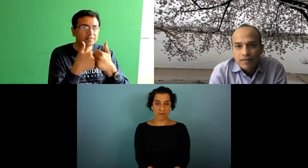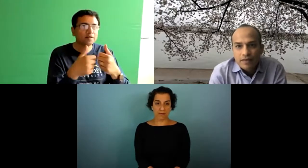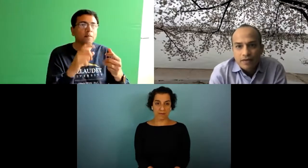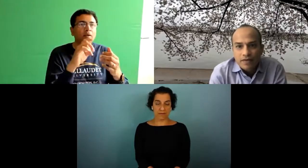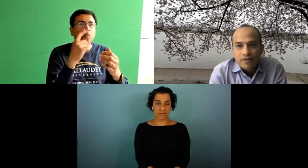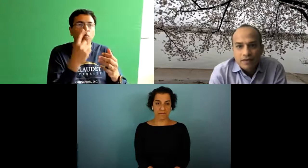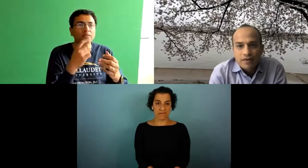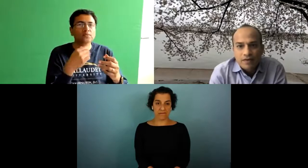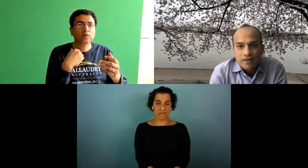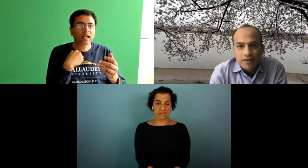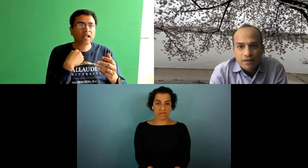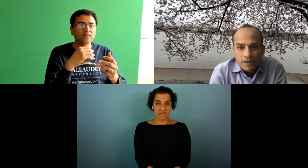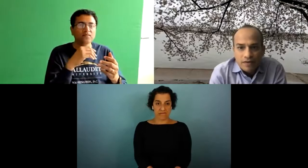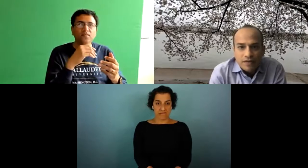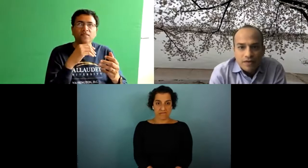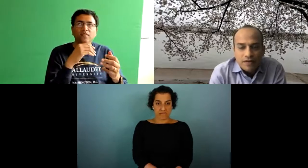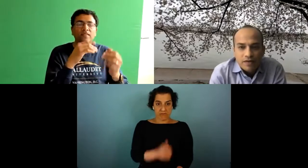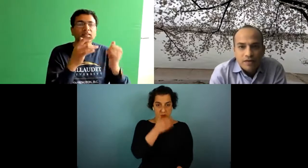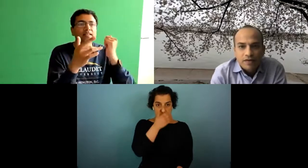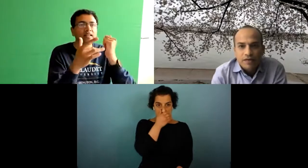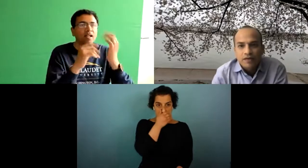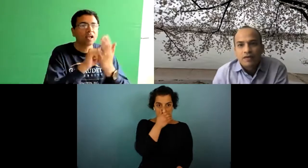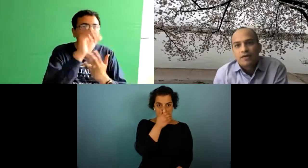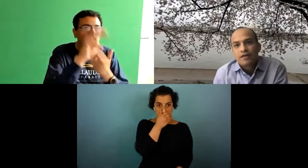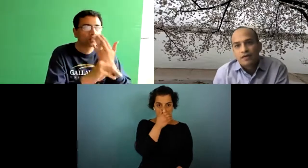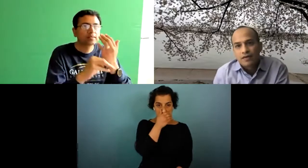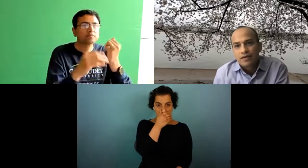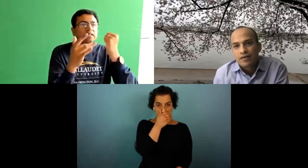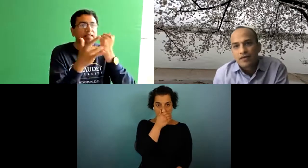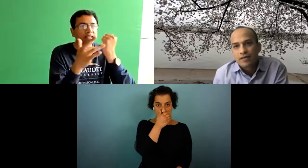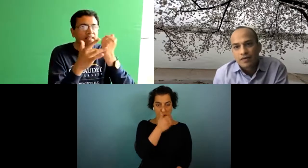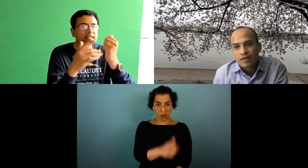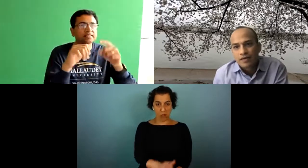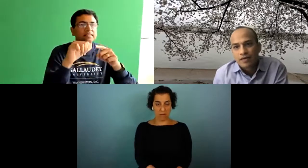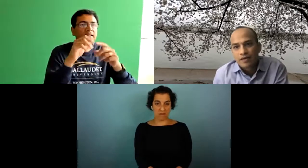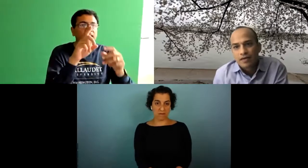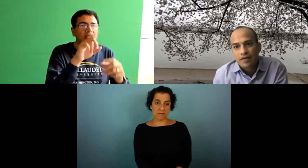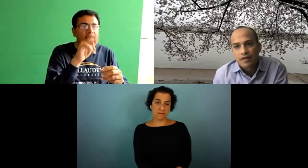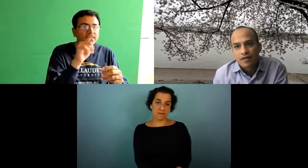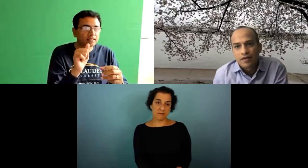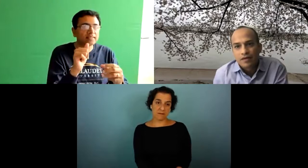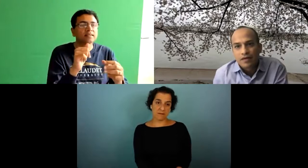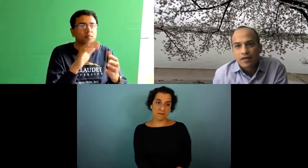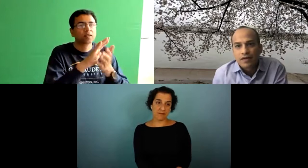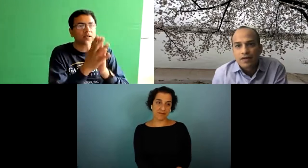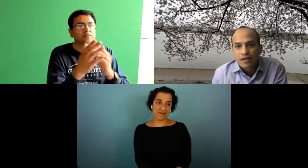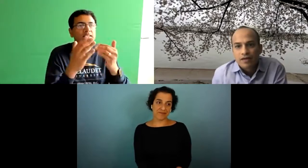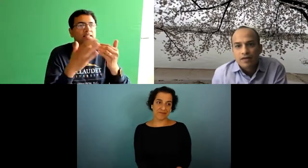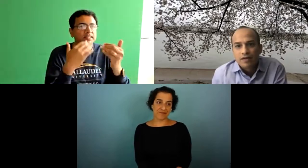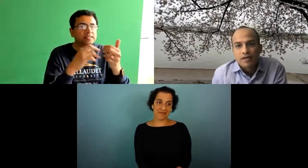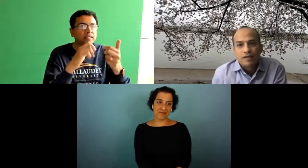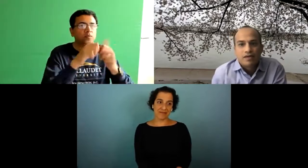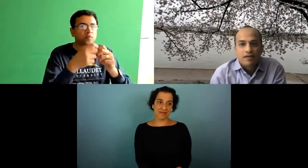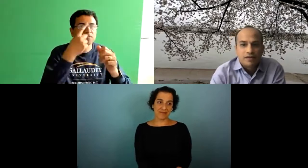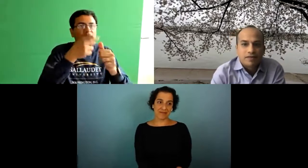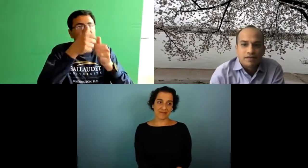for each language so this is a multiply multi-layered challenge first there's the algorithms the technology and